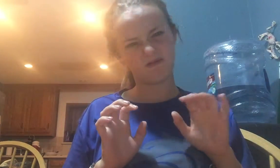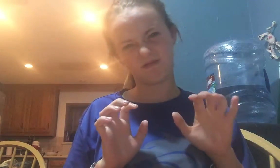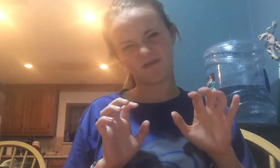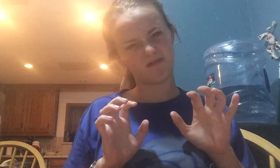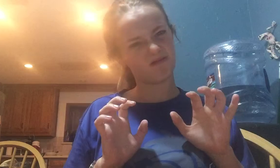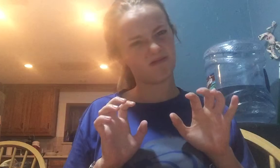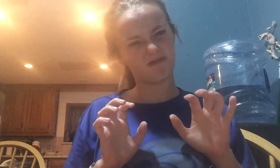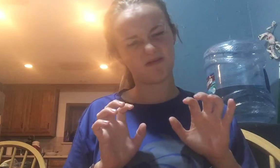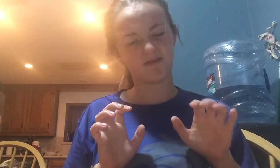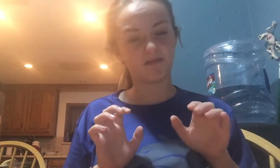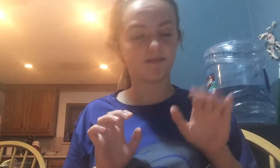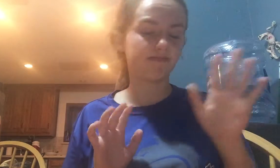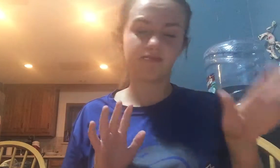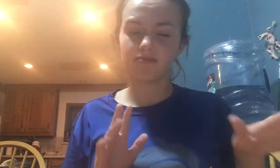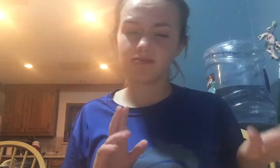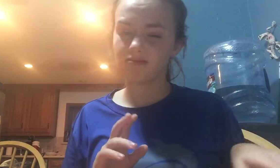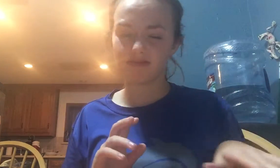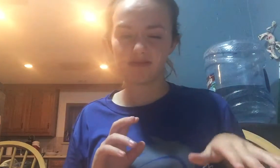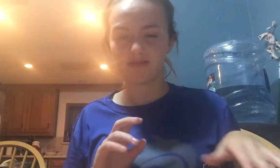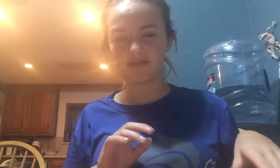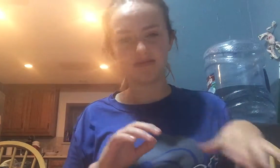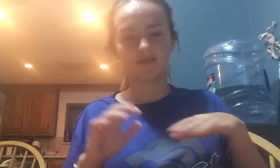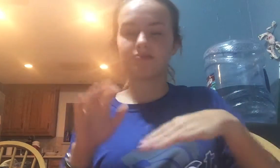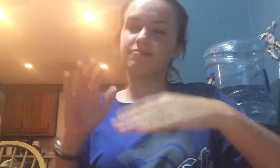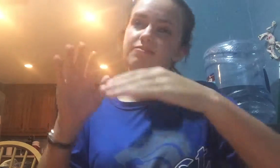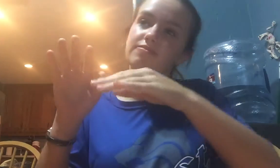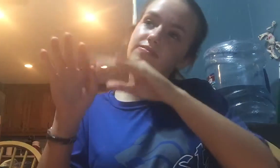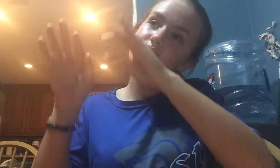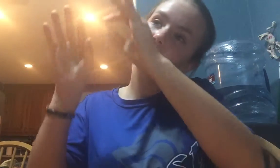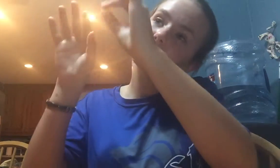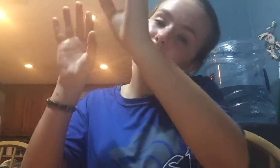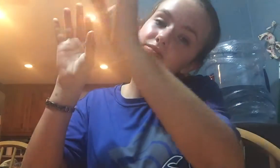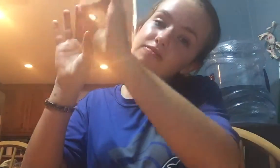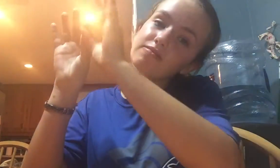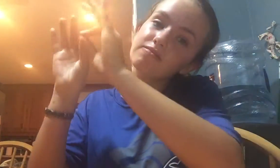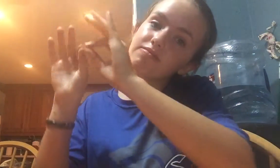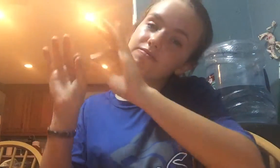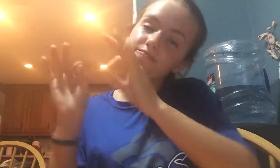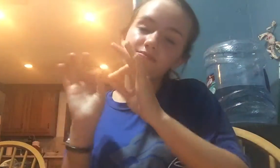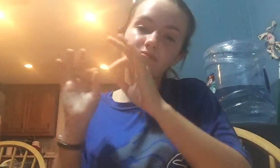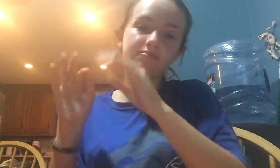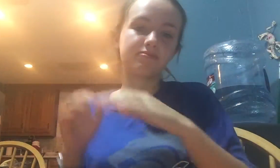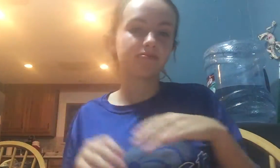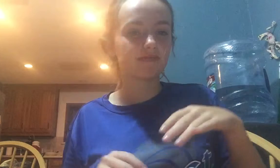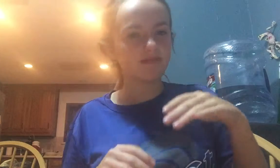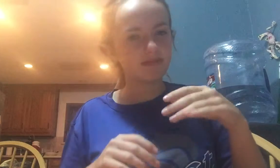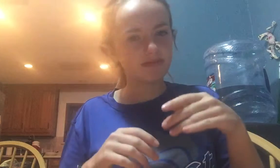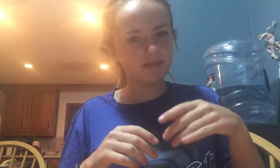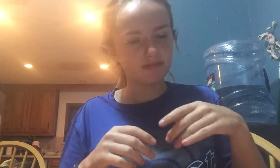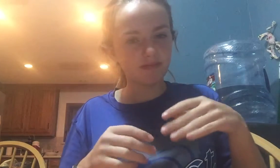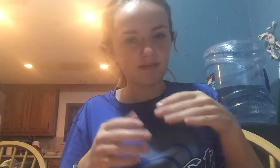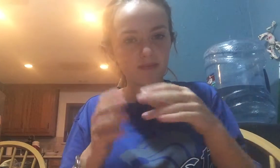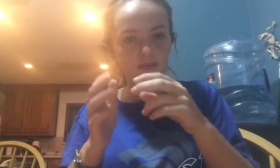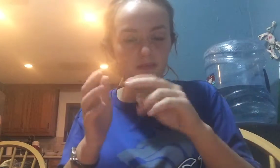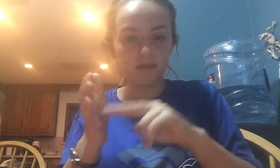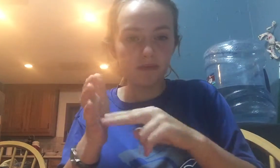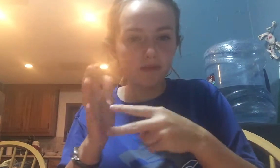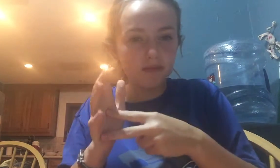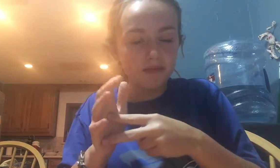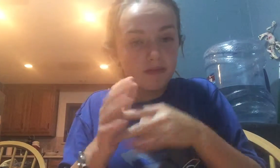So she'd say, that's okay. And then she would go through the sentences and explain what they meant in fluent sign language. And at